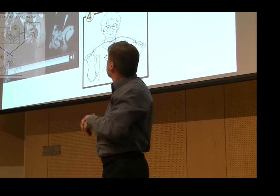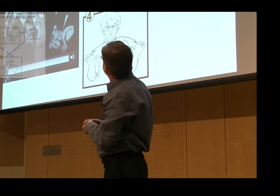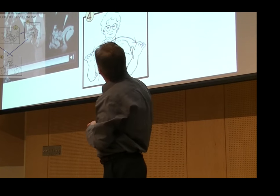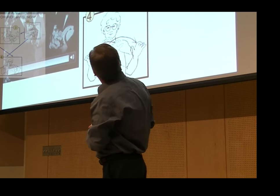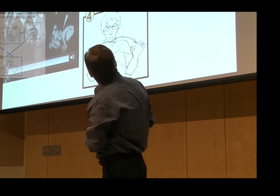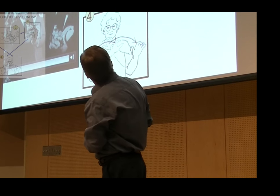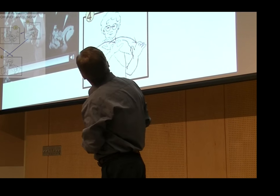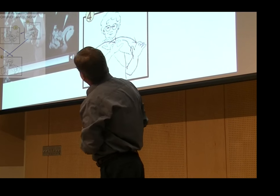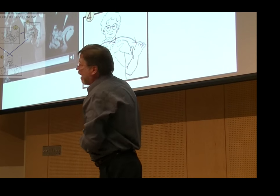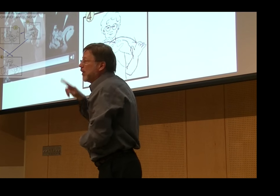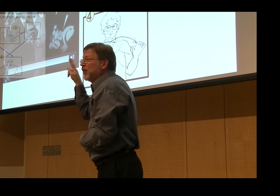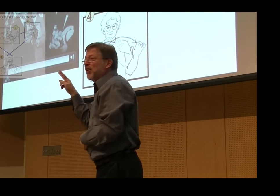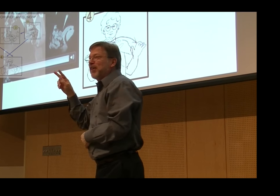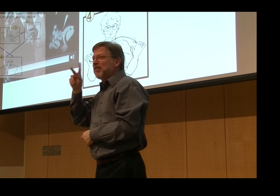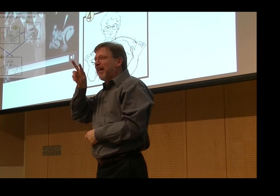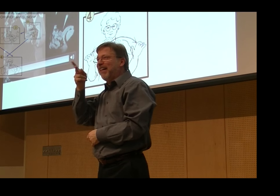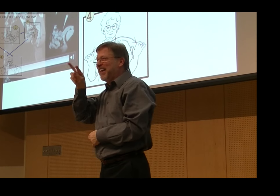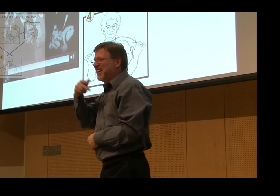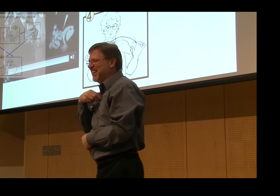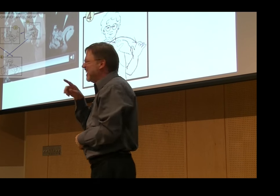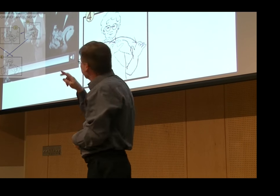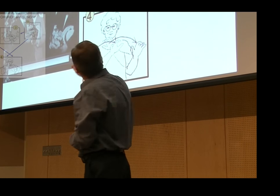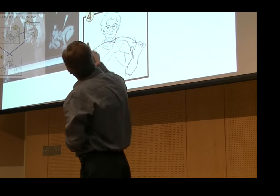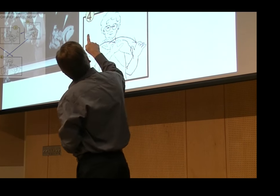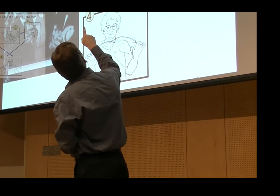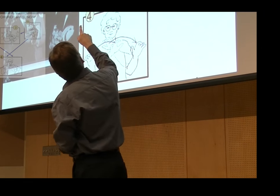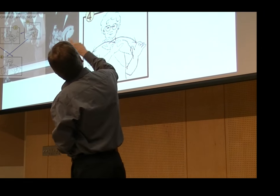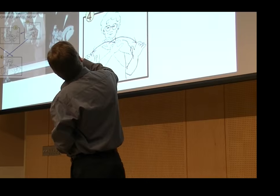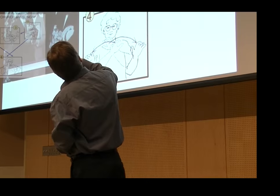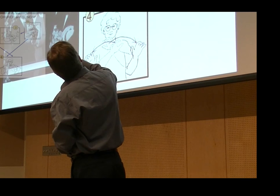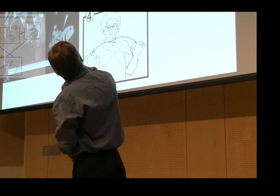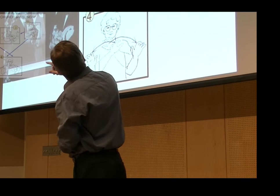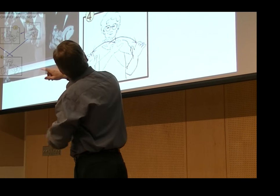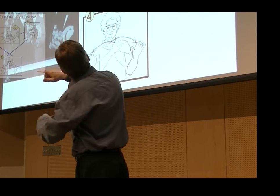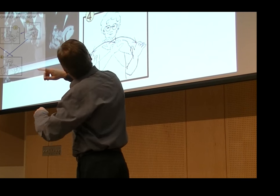In looking at all of these forms, we see that Hubbard, this last signer,